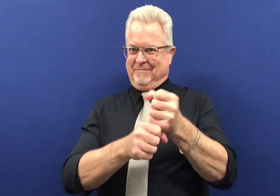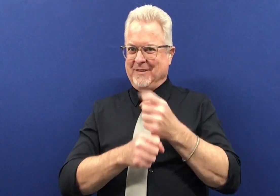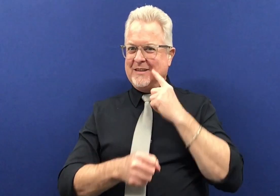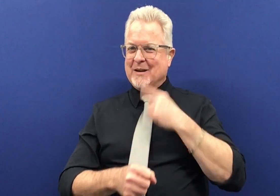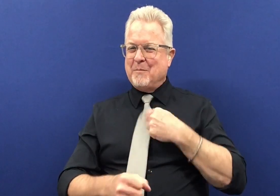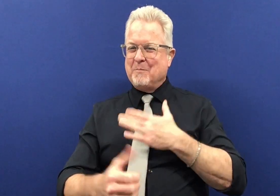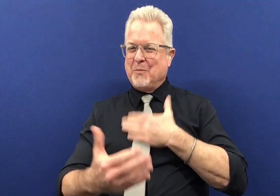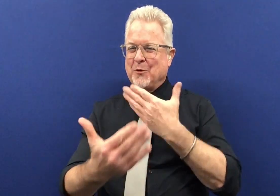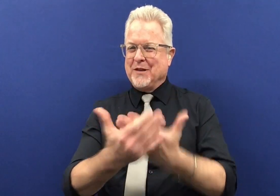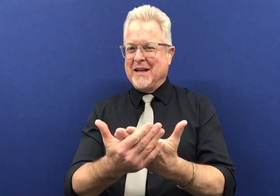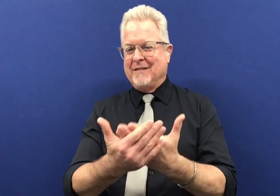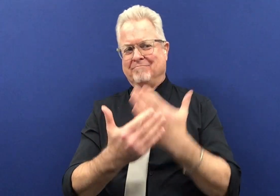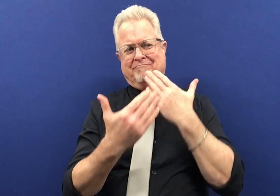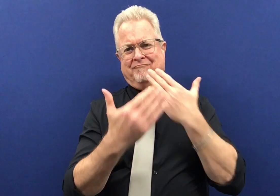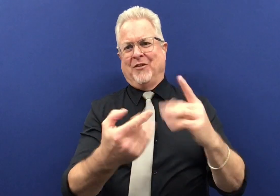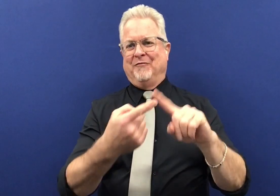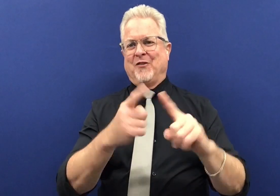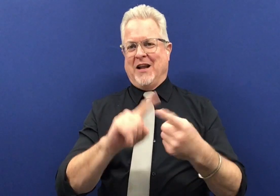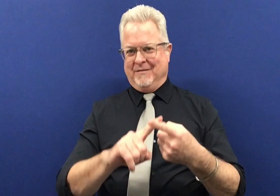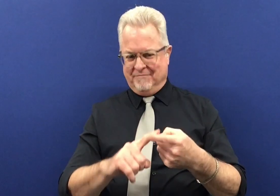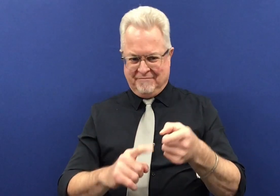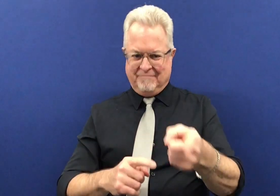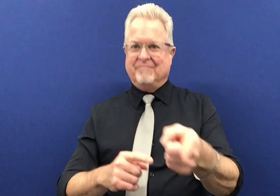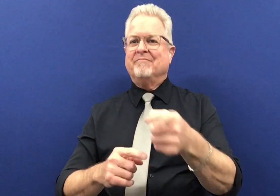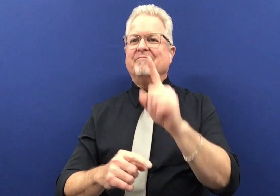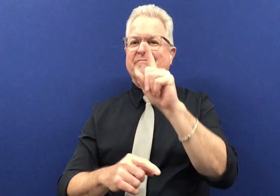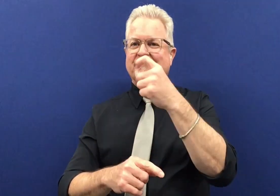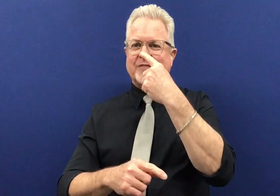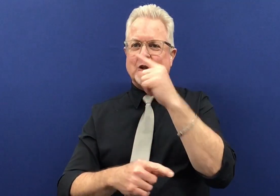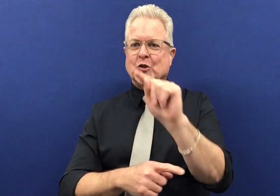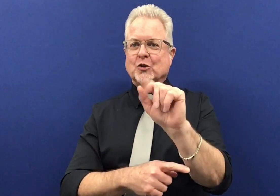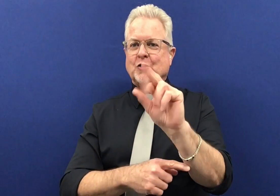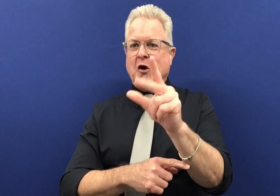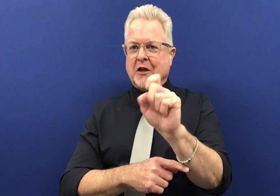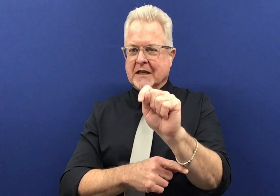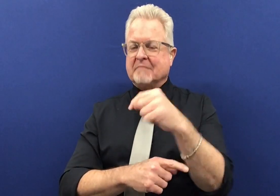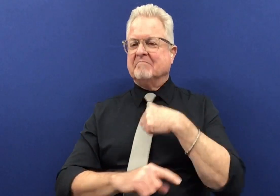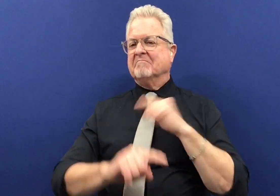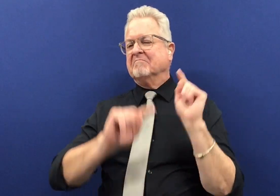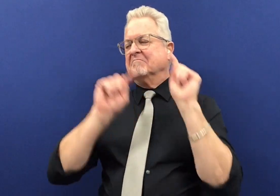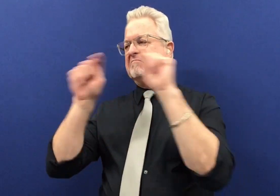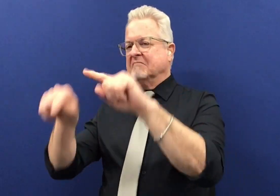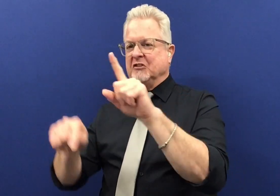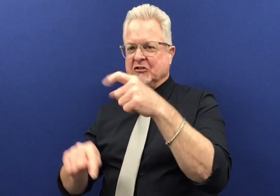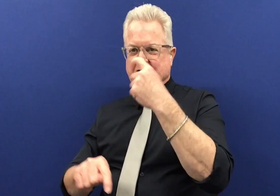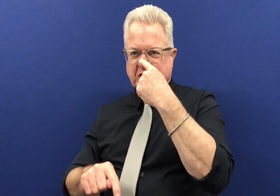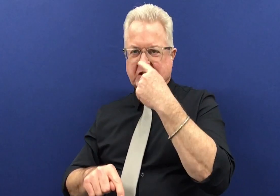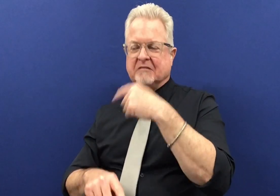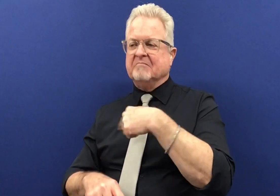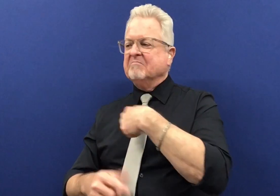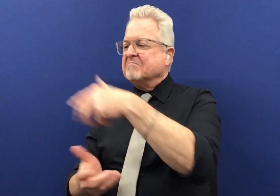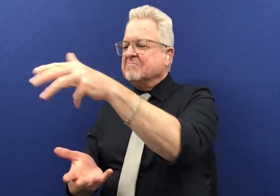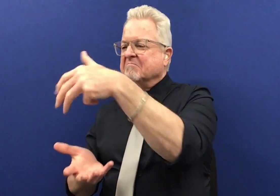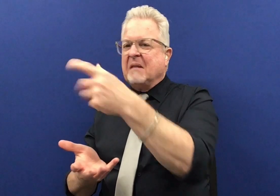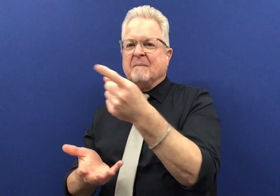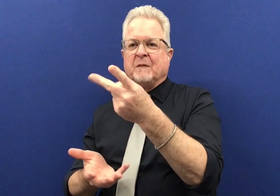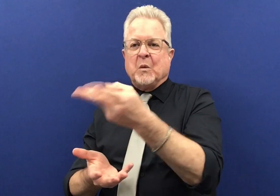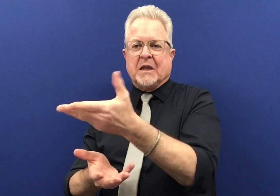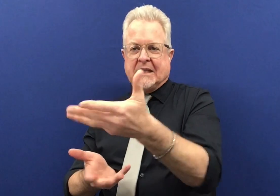Recently I got a couple of gift cards for my birthday from good friends. One was to Target so I went to Target and I